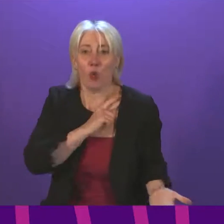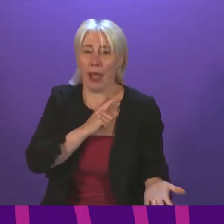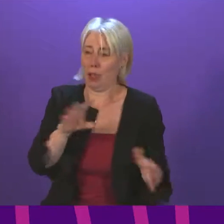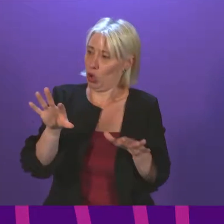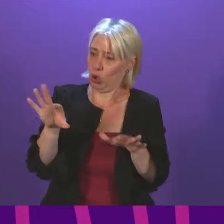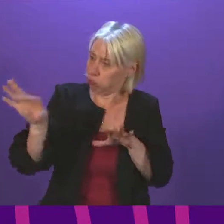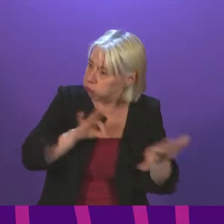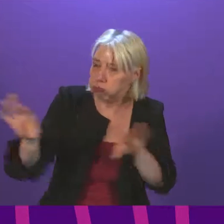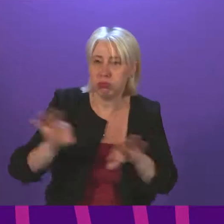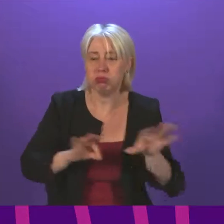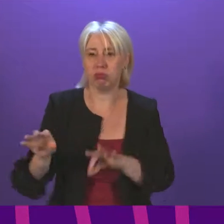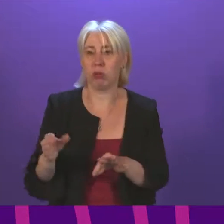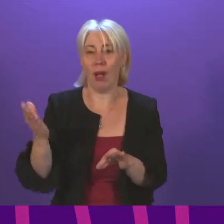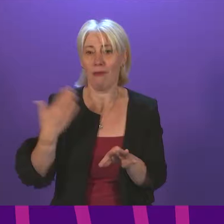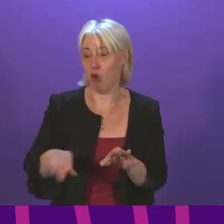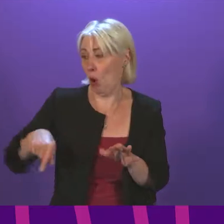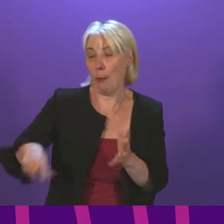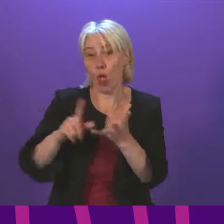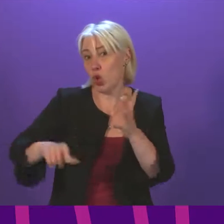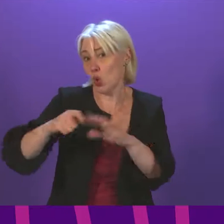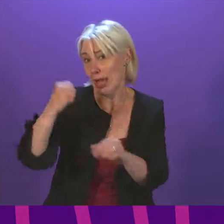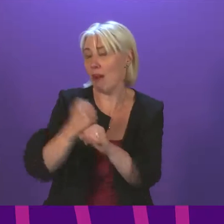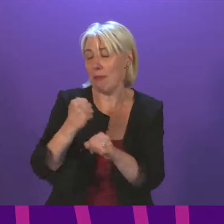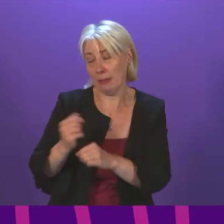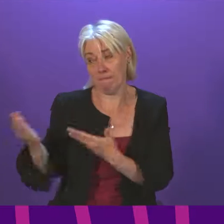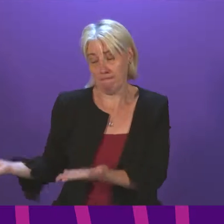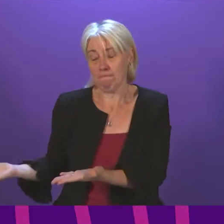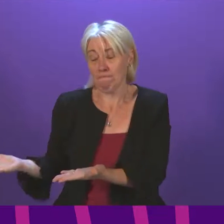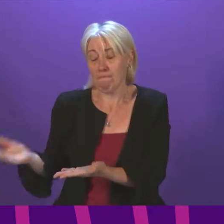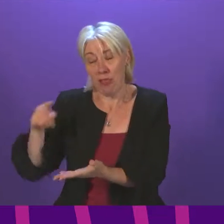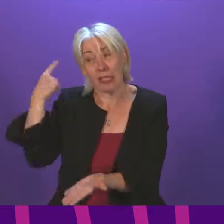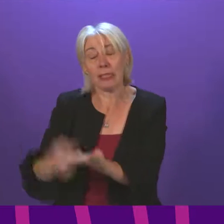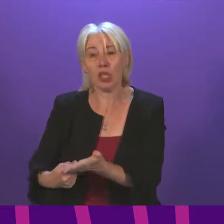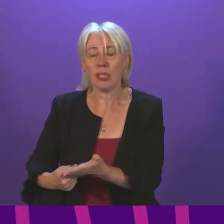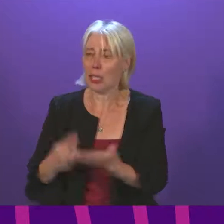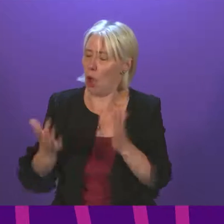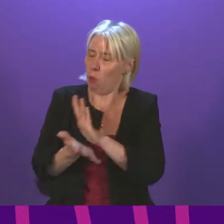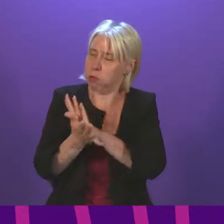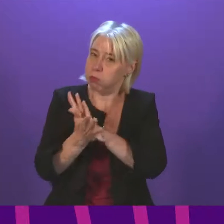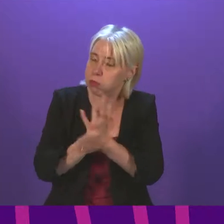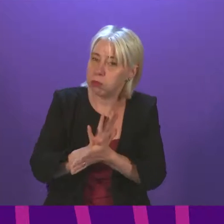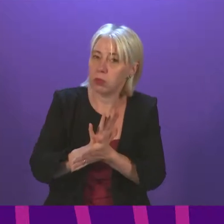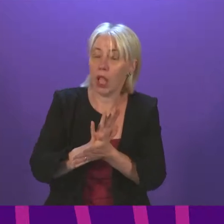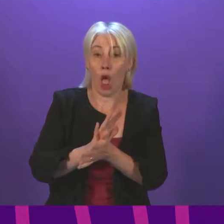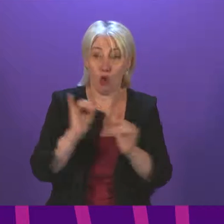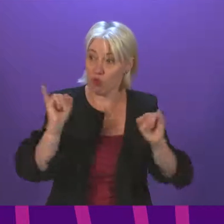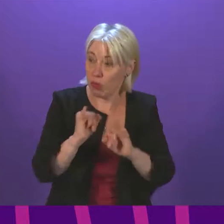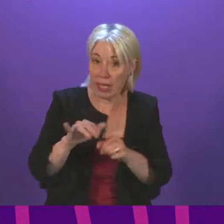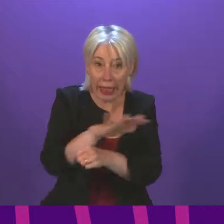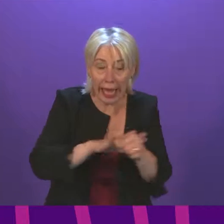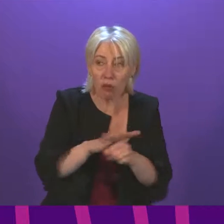and choices made by the UK Government. The damage that has been done to critical sectors,